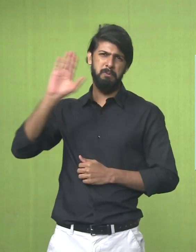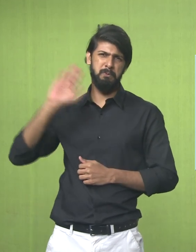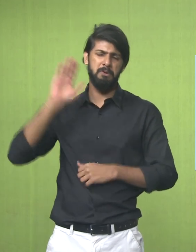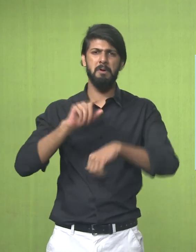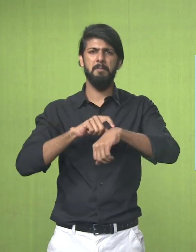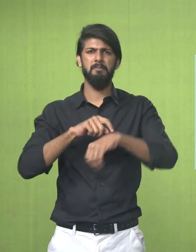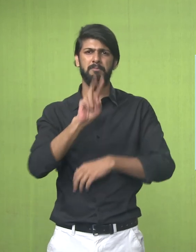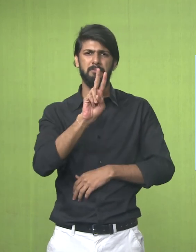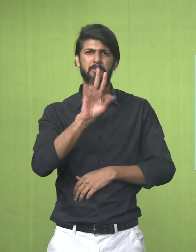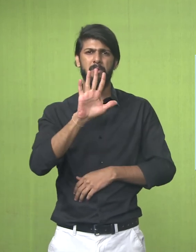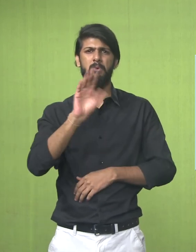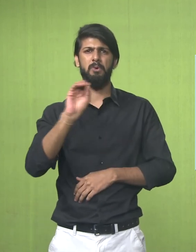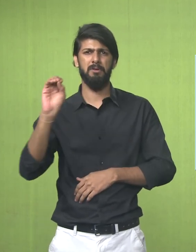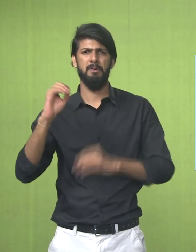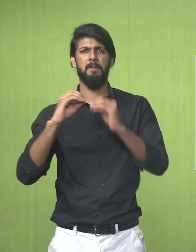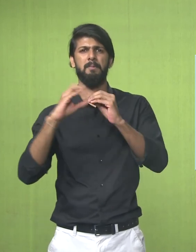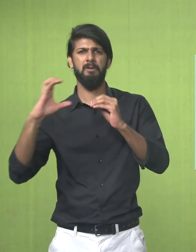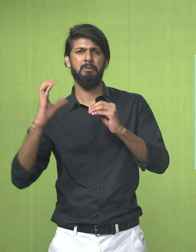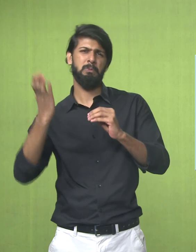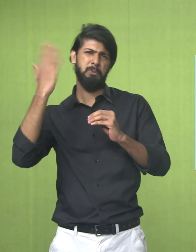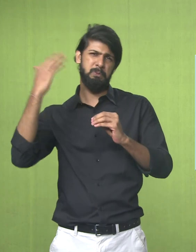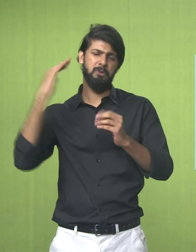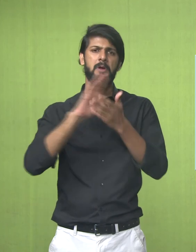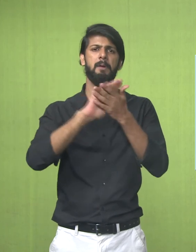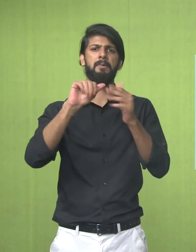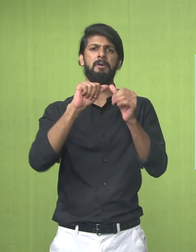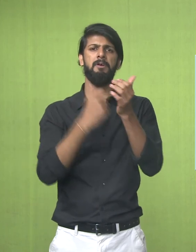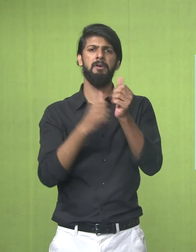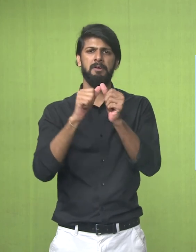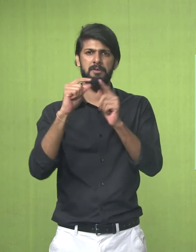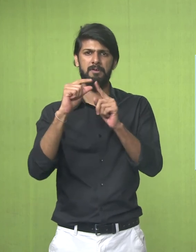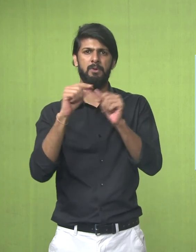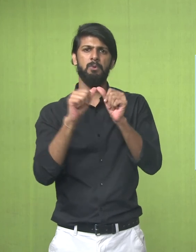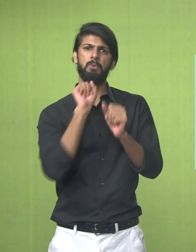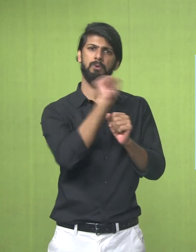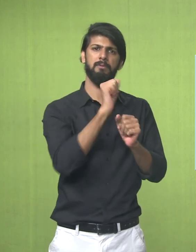Colors Were Add The Period Is Harappa 2500 The Style Is Harappan